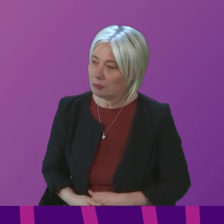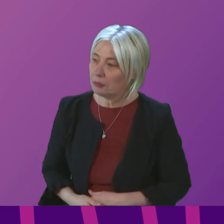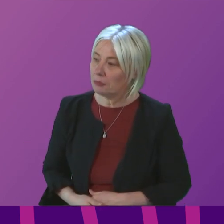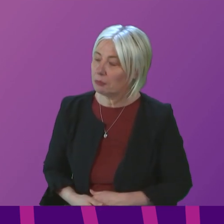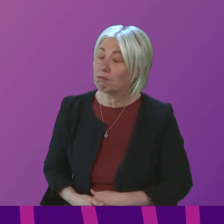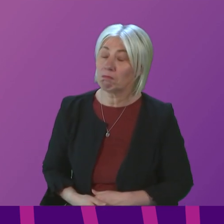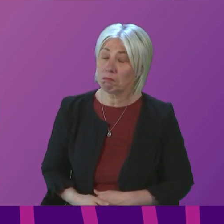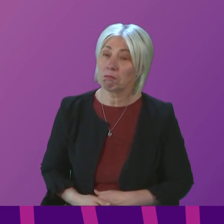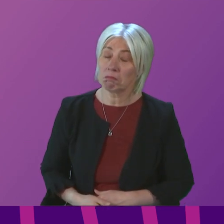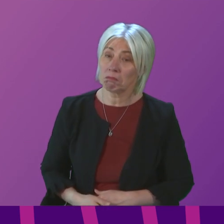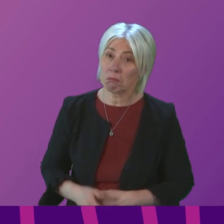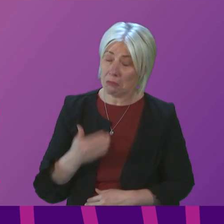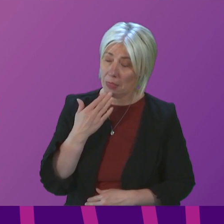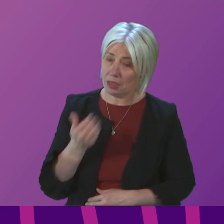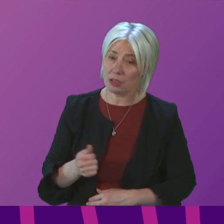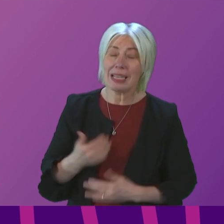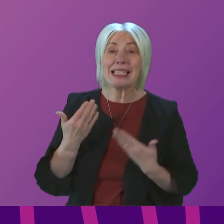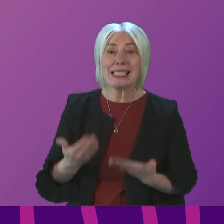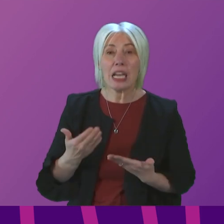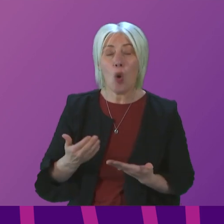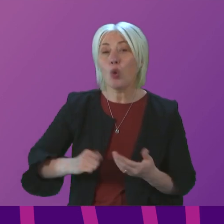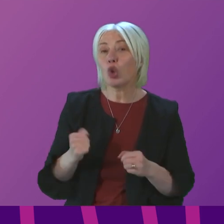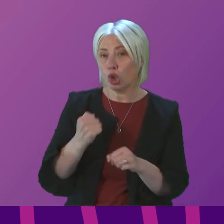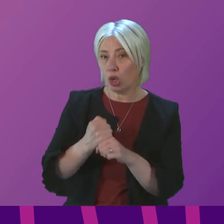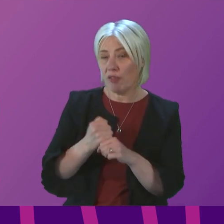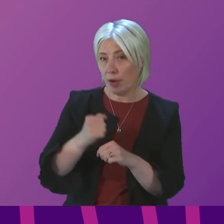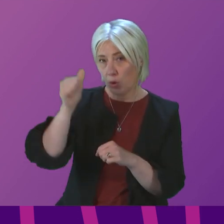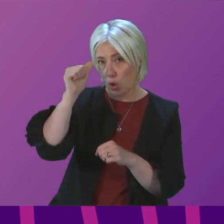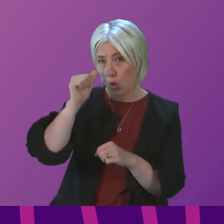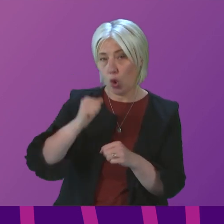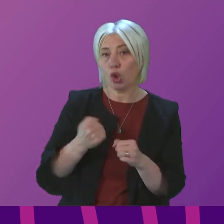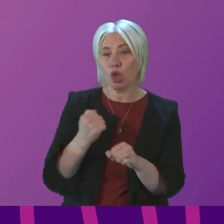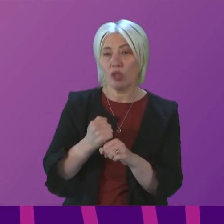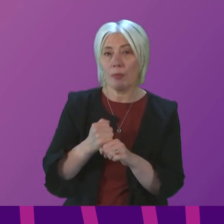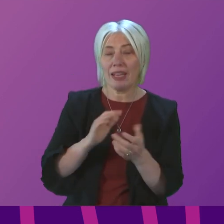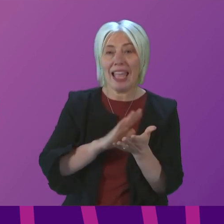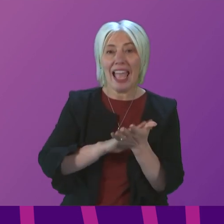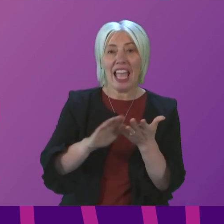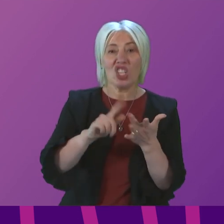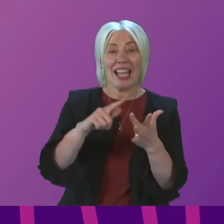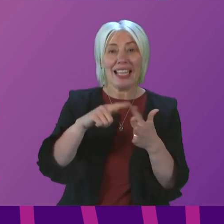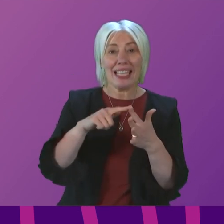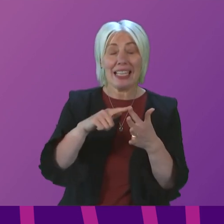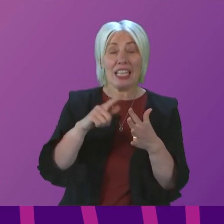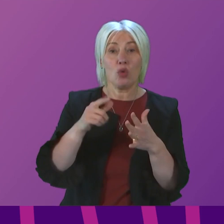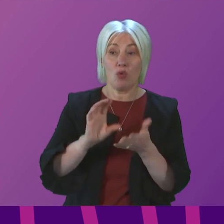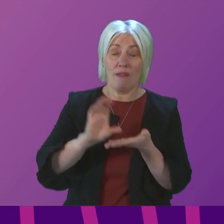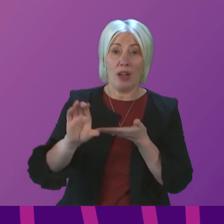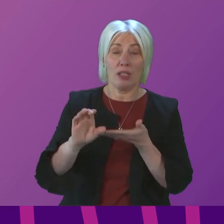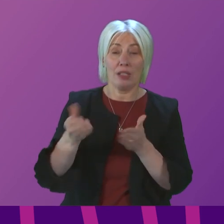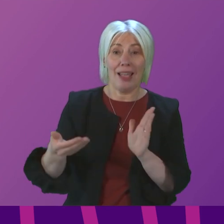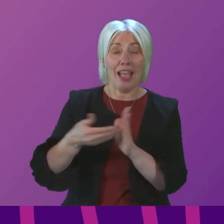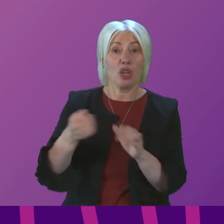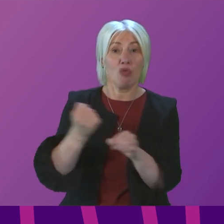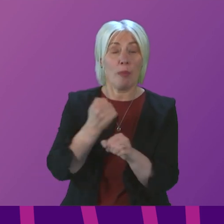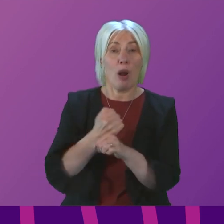Thank you, Presiding Officer. First Minister, we now know the Scottish Government have decided to make HIE fund the additional repairs to the